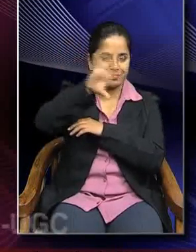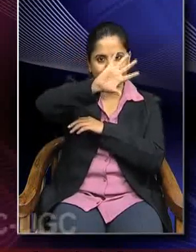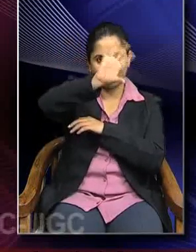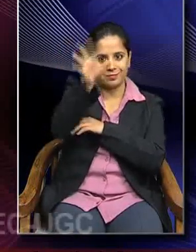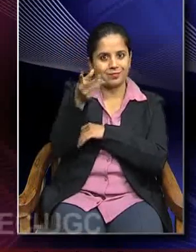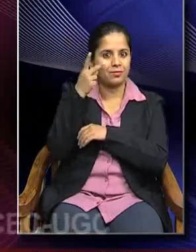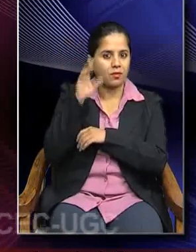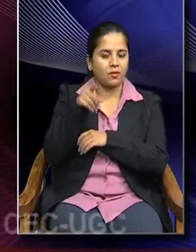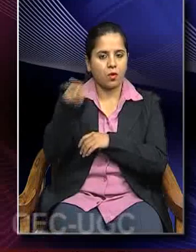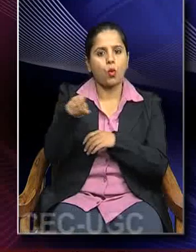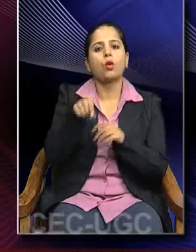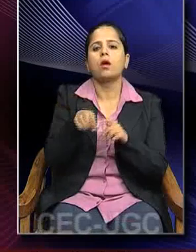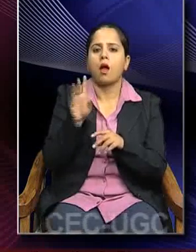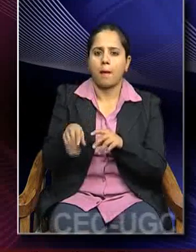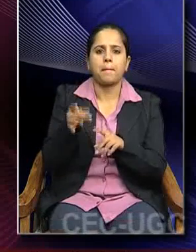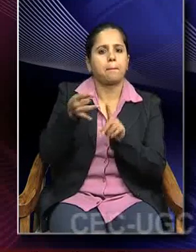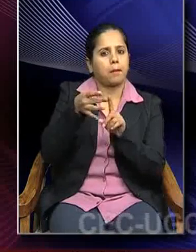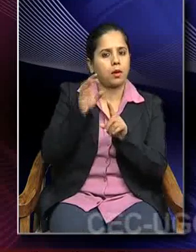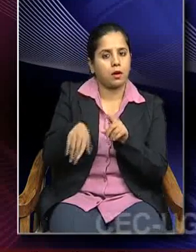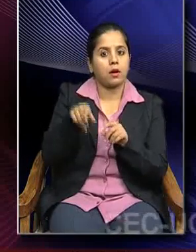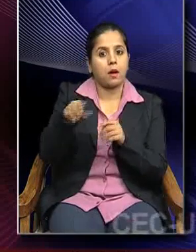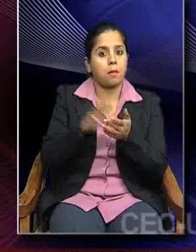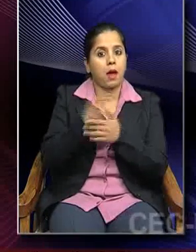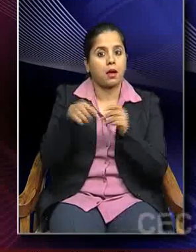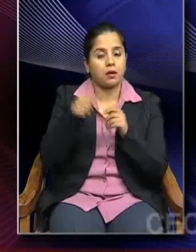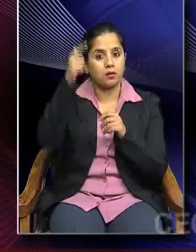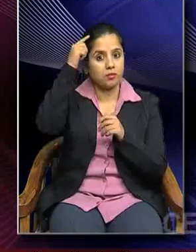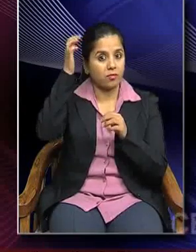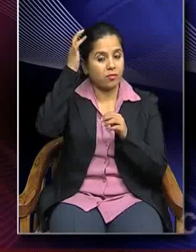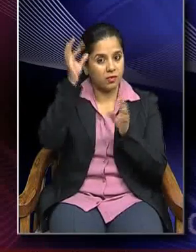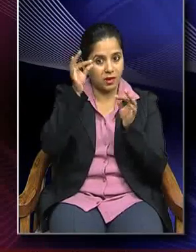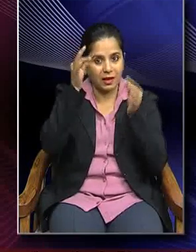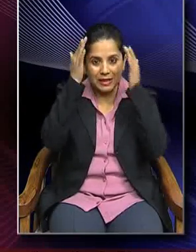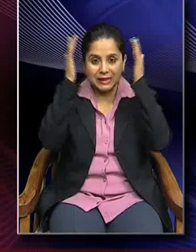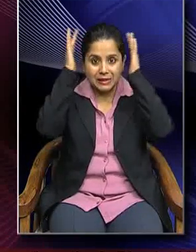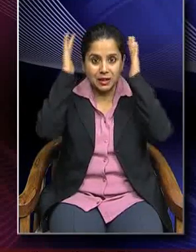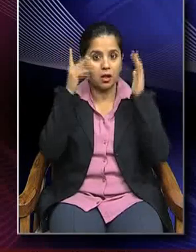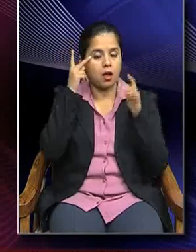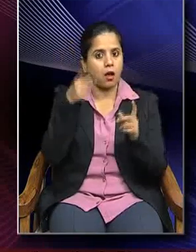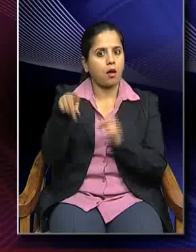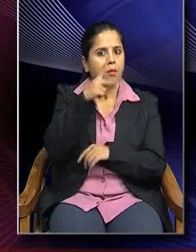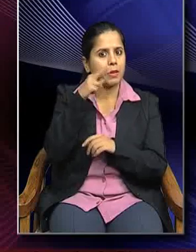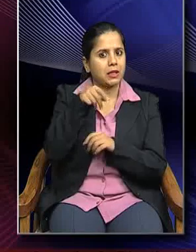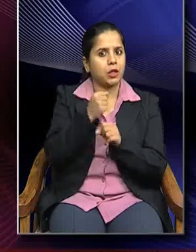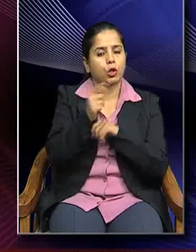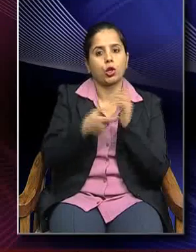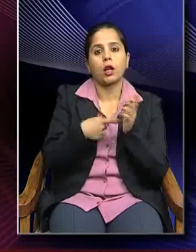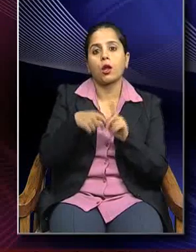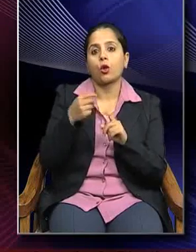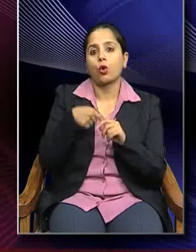very much there cast in stone. The matted hair which again reminds us of the Greco-Roman